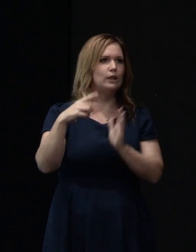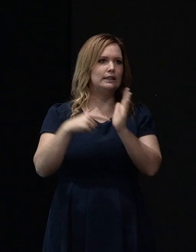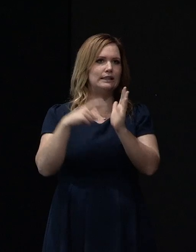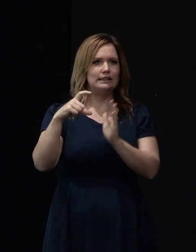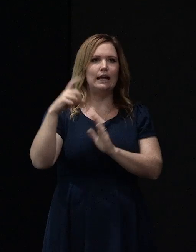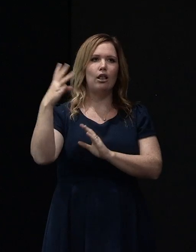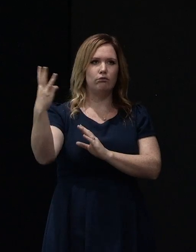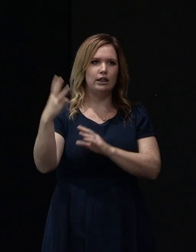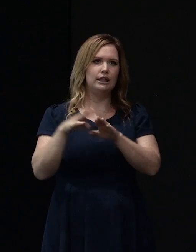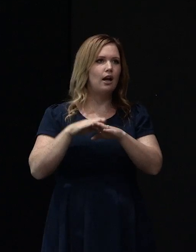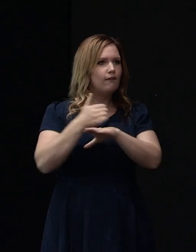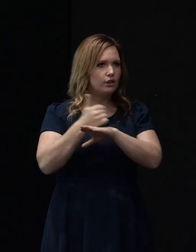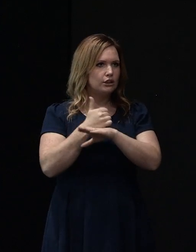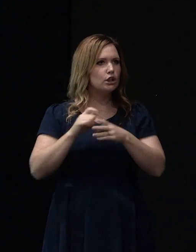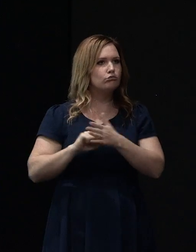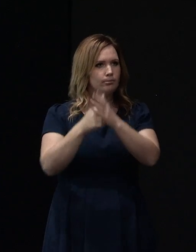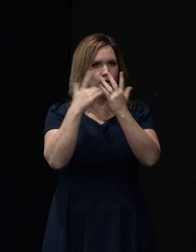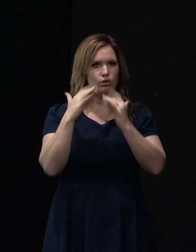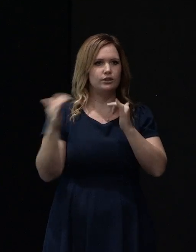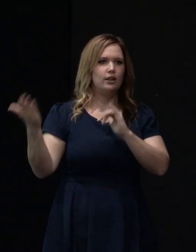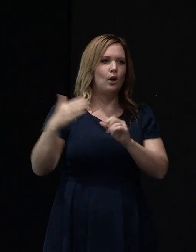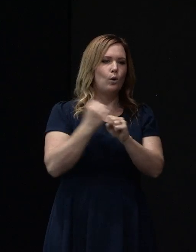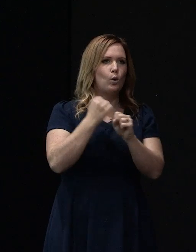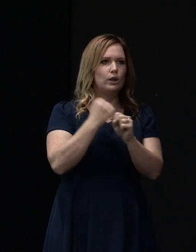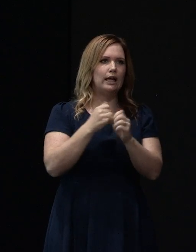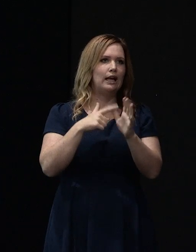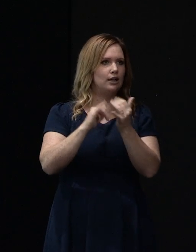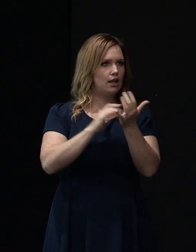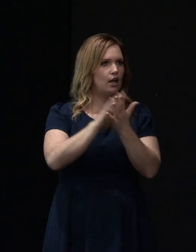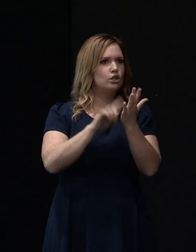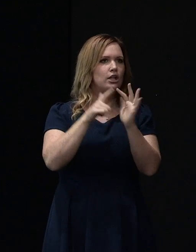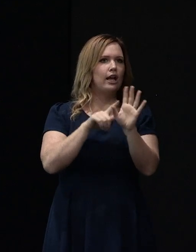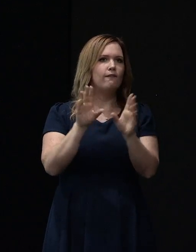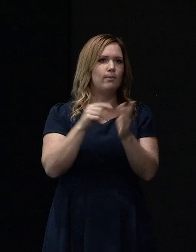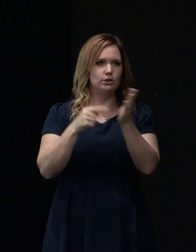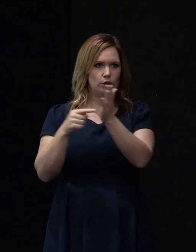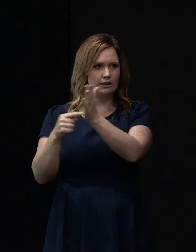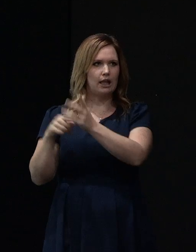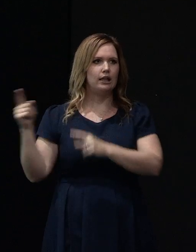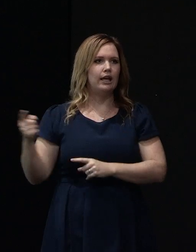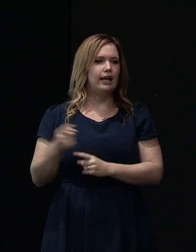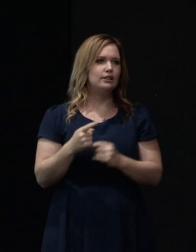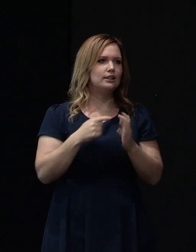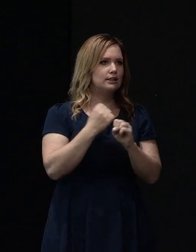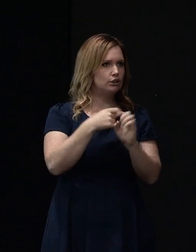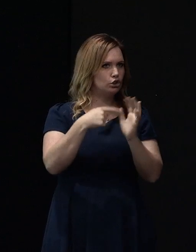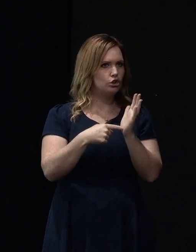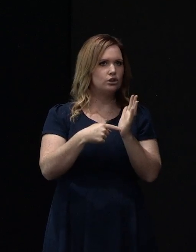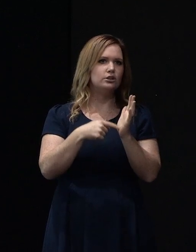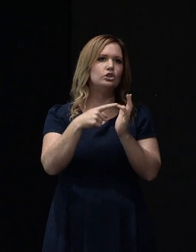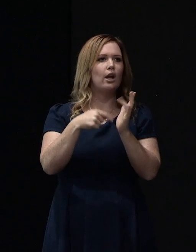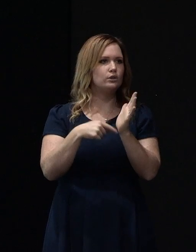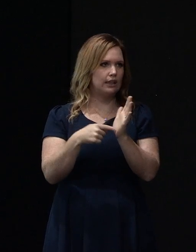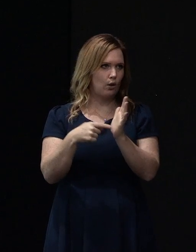trials. Next to him is Gordon Ashby from Tonkin & Taylor. Gordon is a geotechnical engineer,